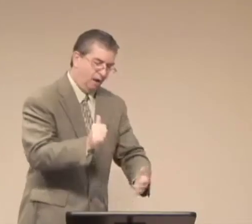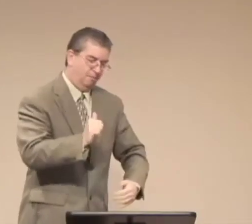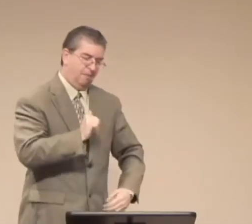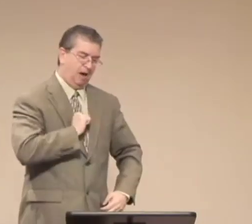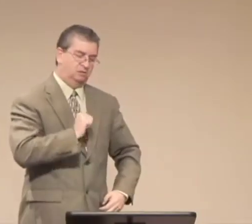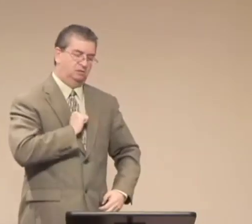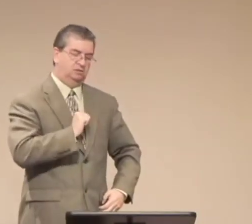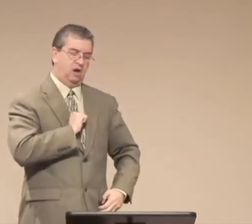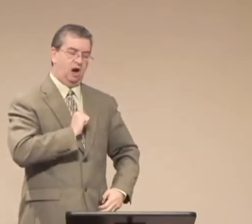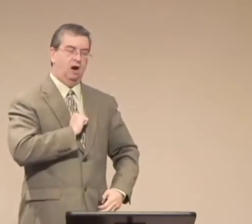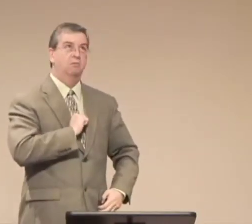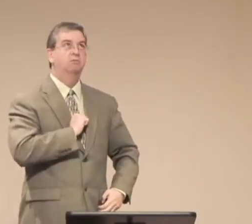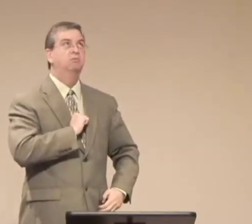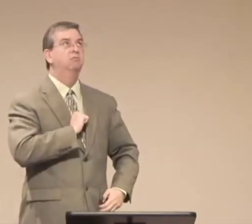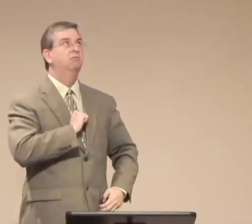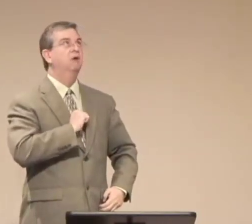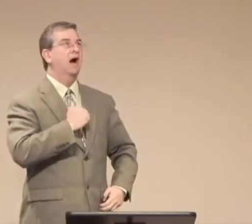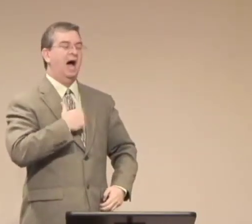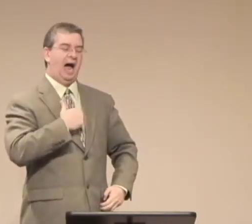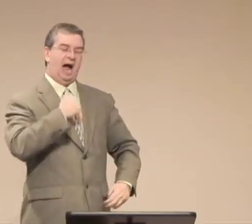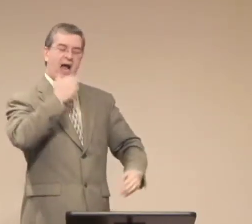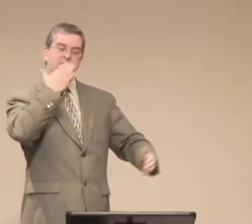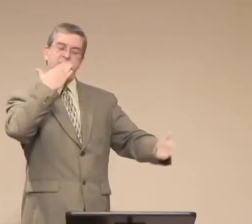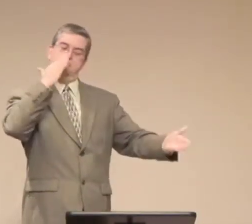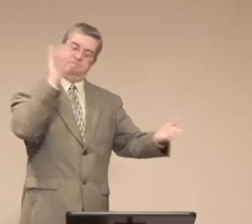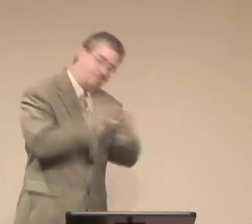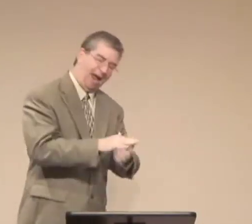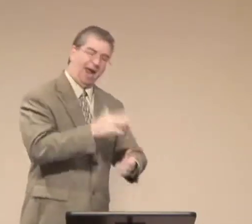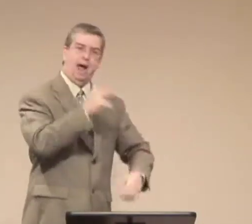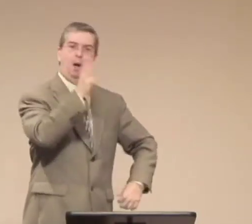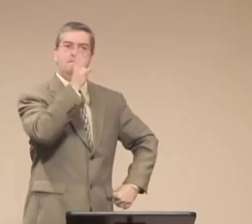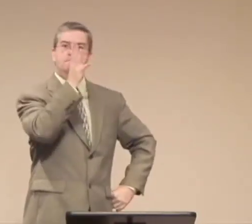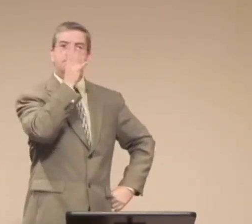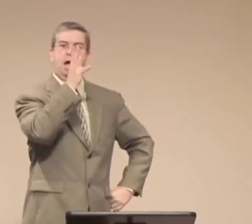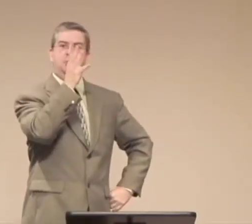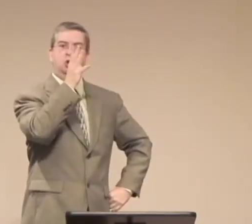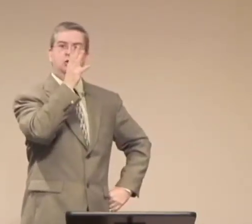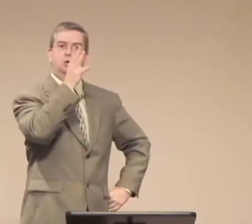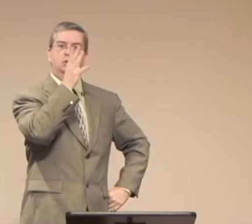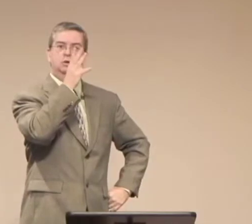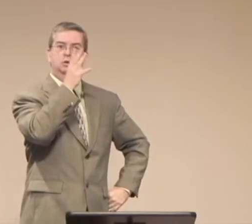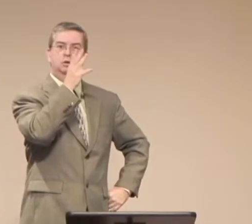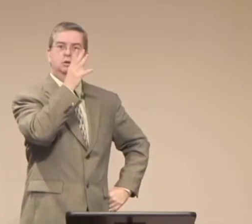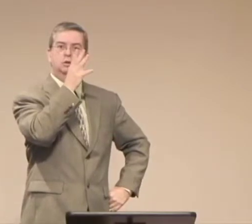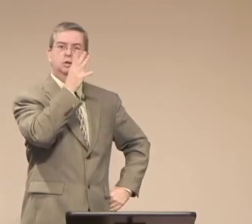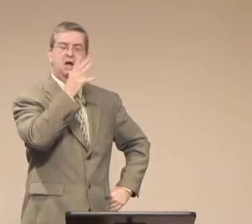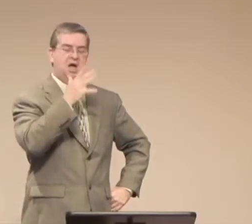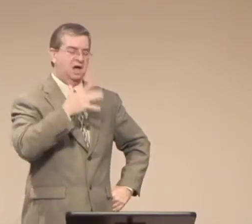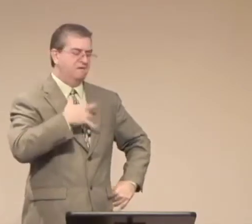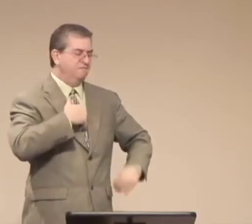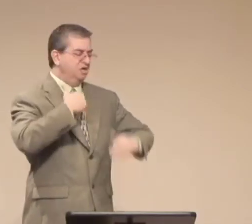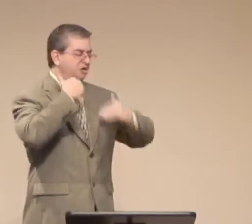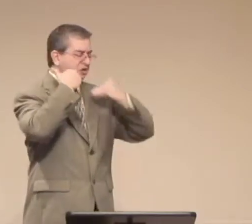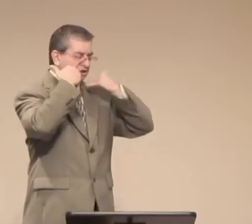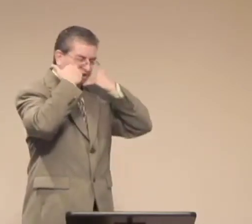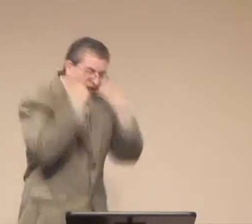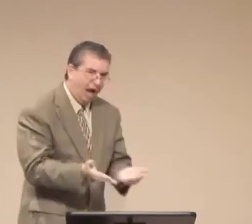She stood there and prayed to the Lord. I'm so ashamed of myself. I've been a